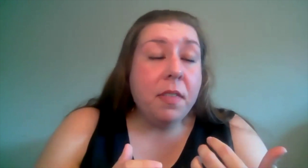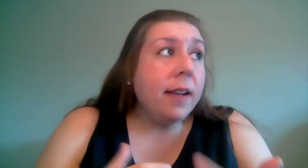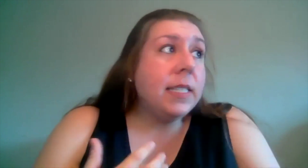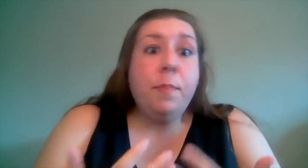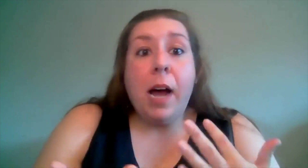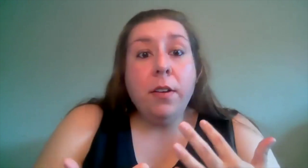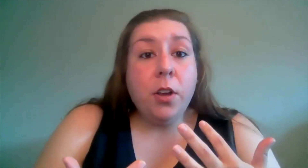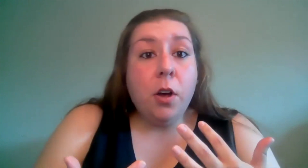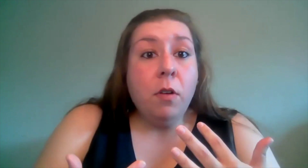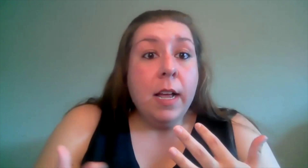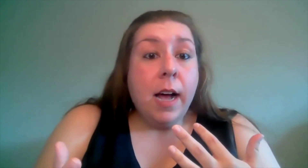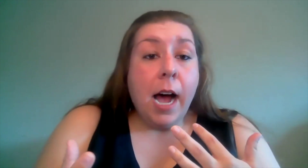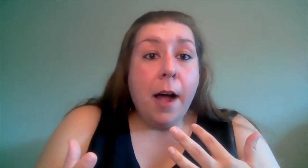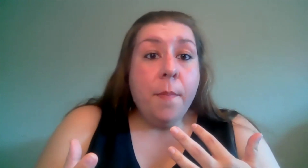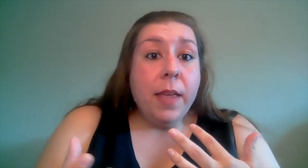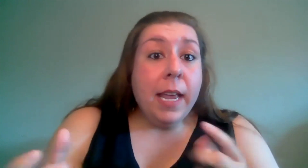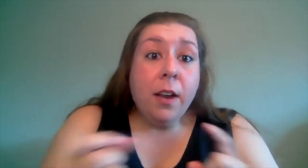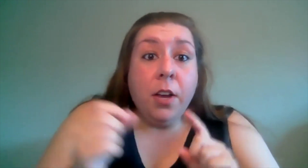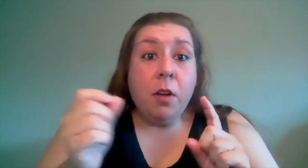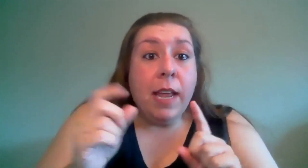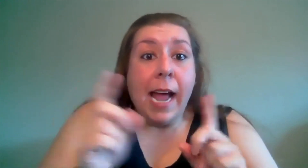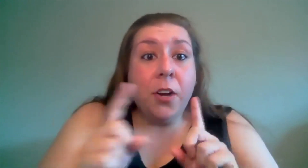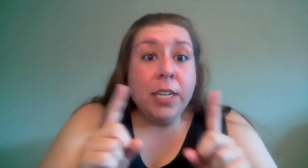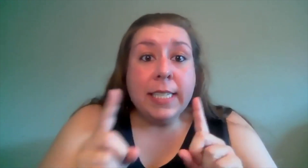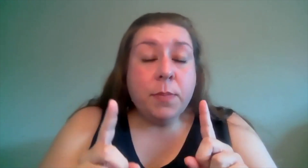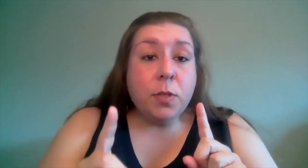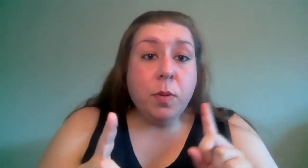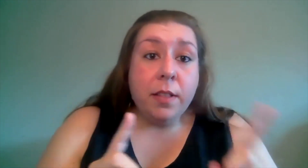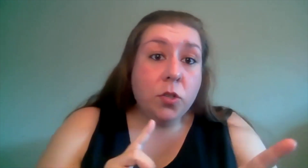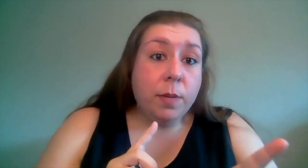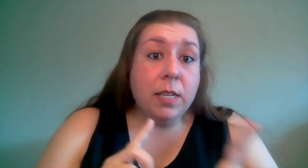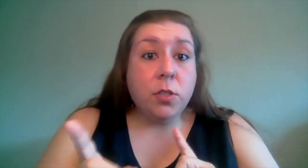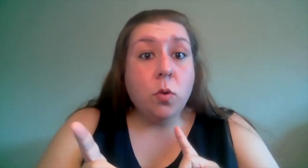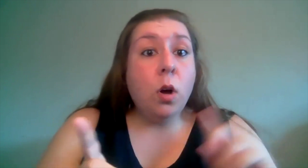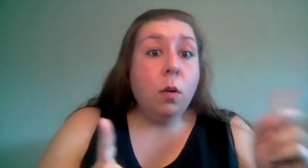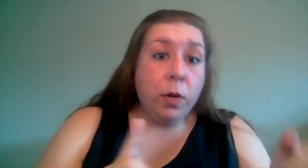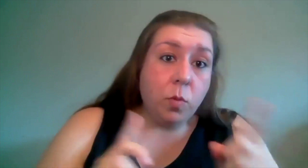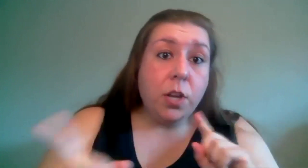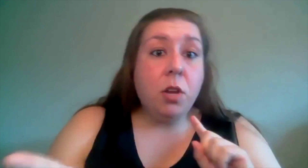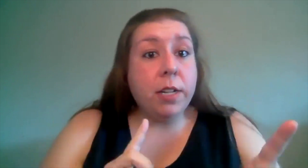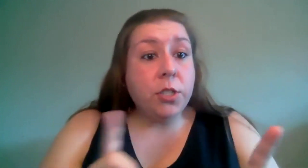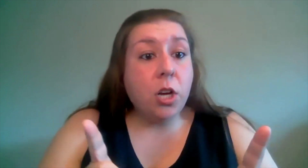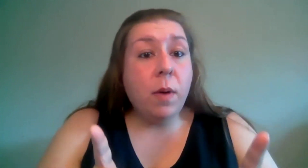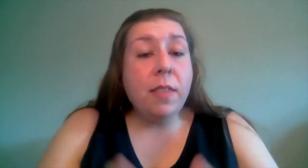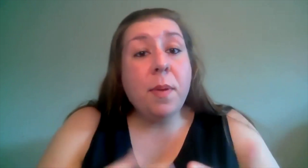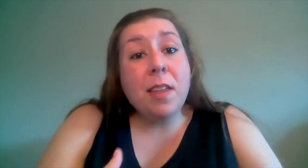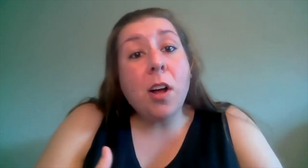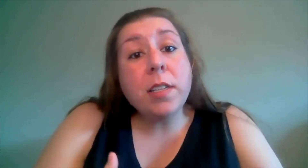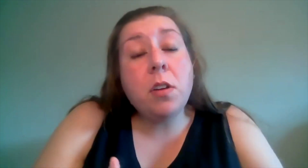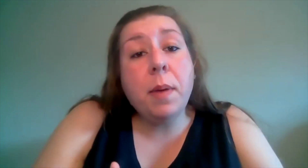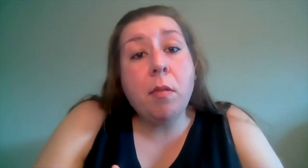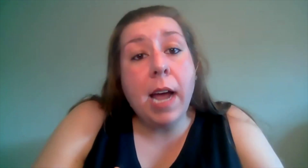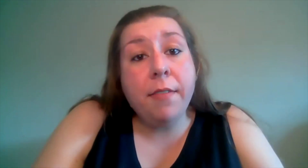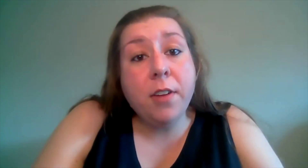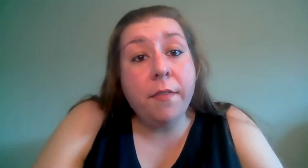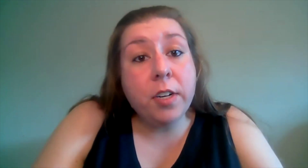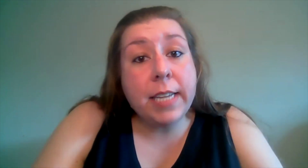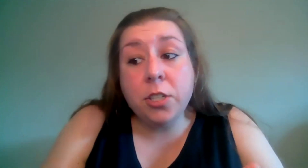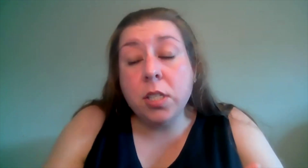things about you know um in there you know inaccuracies between the script and the score which one do want us to go with but then also to be able to have conversations